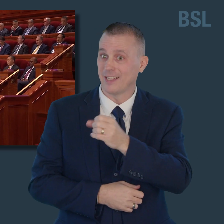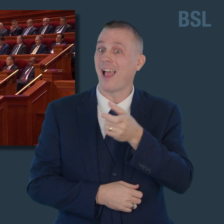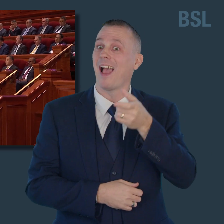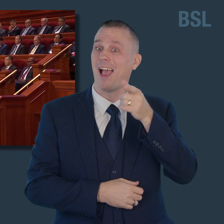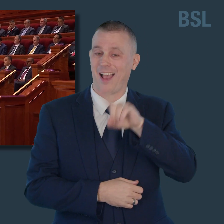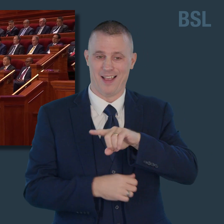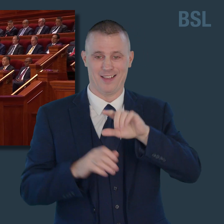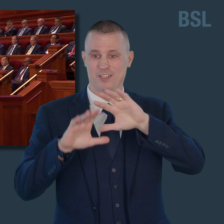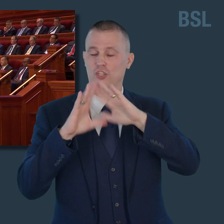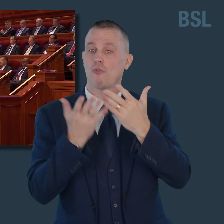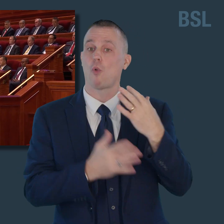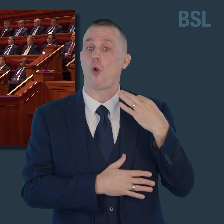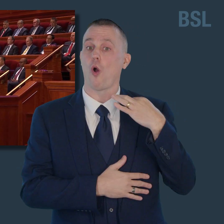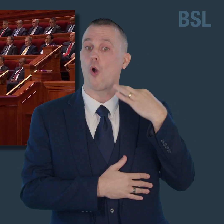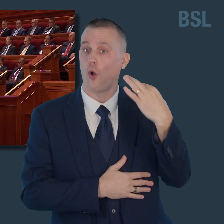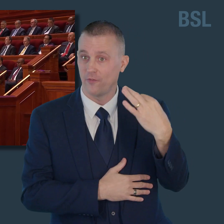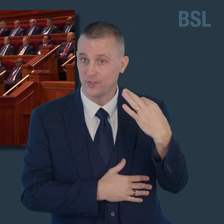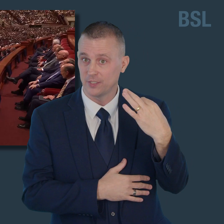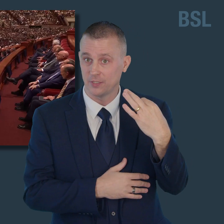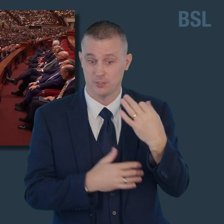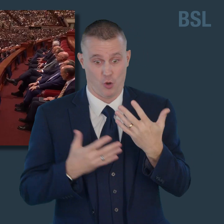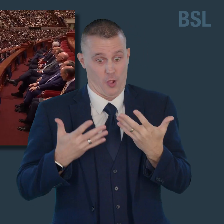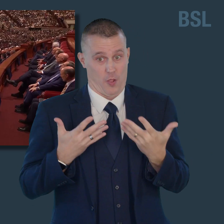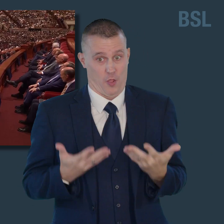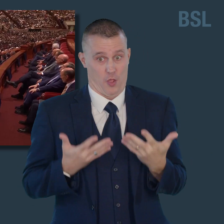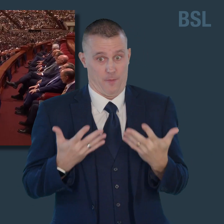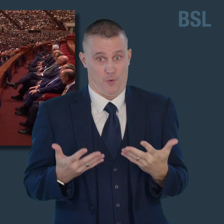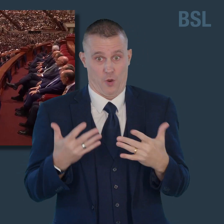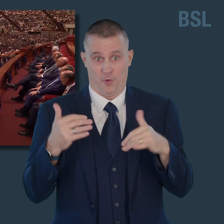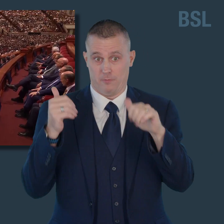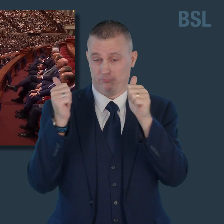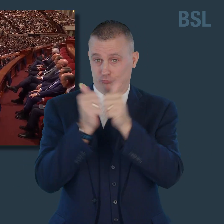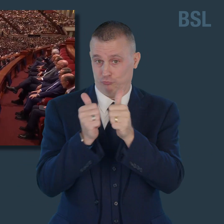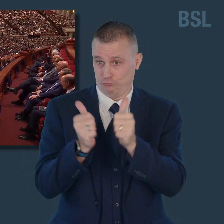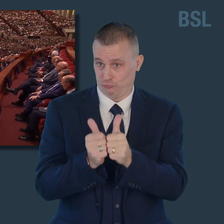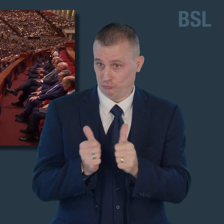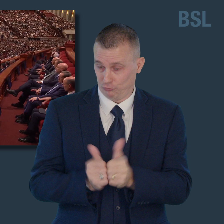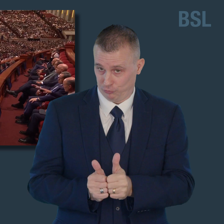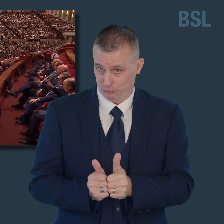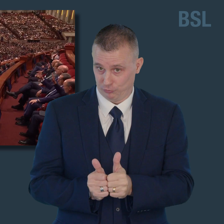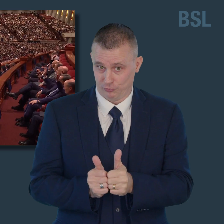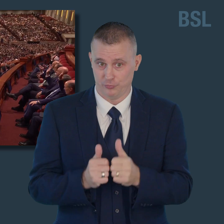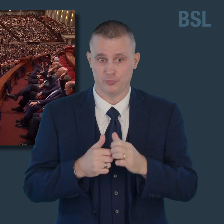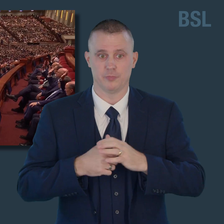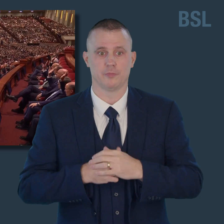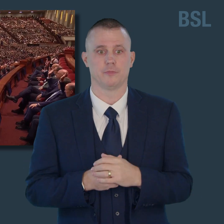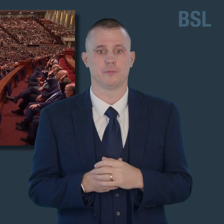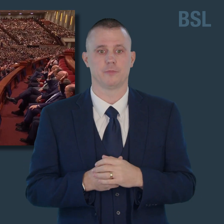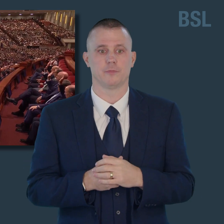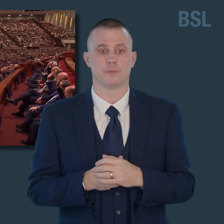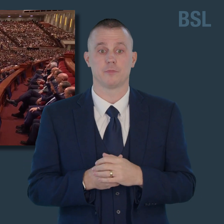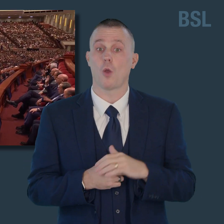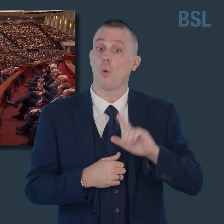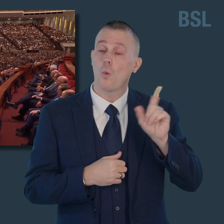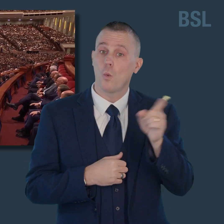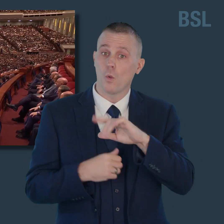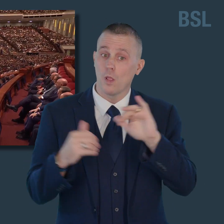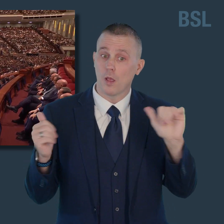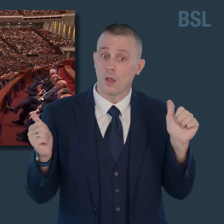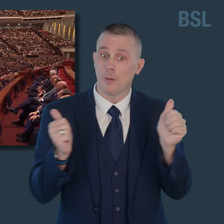constituted. All in favor may do so by the uplifted hand. Those opposed, if